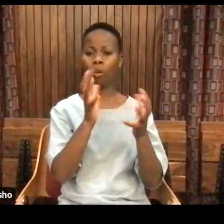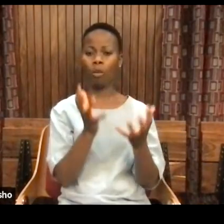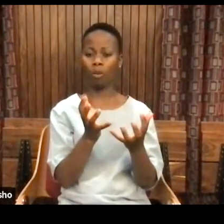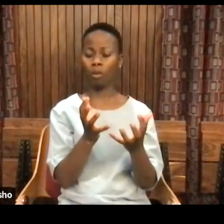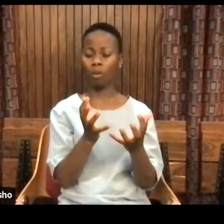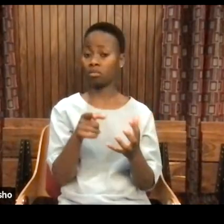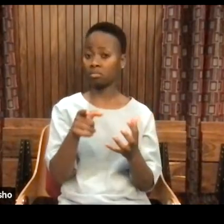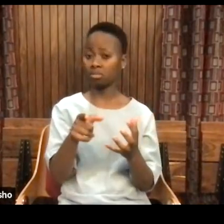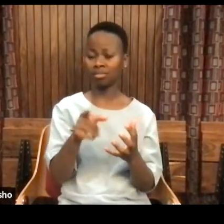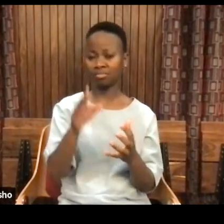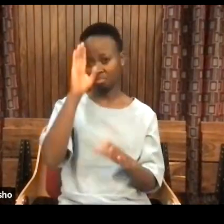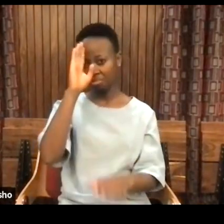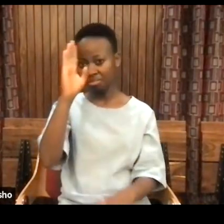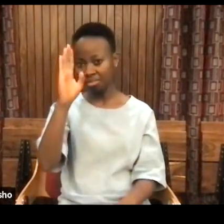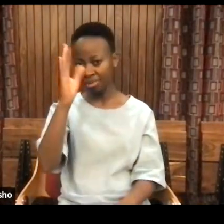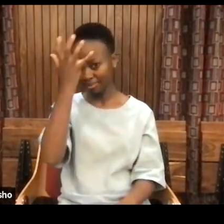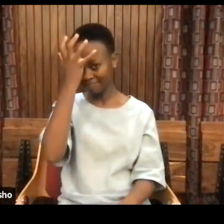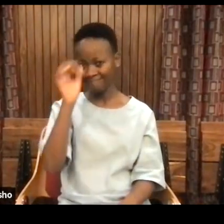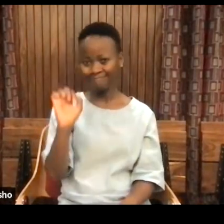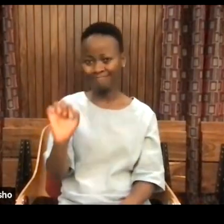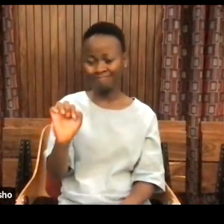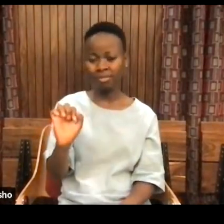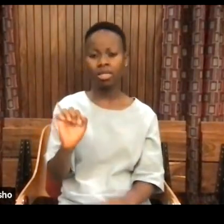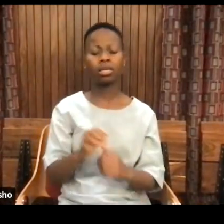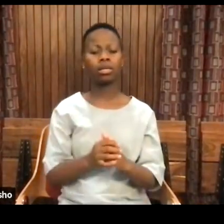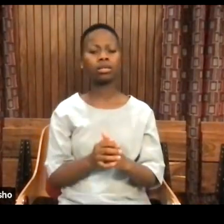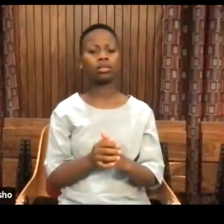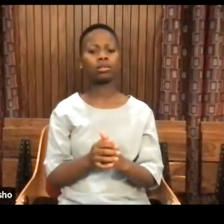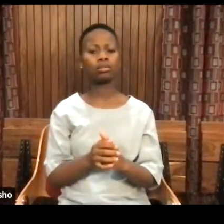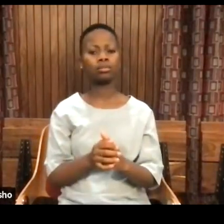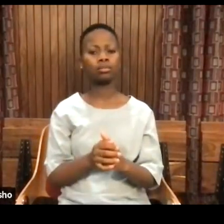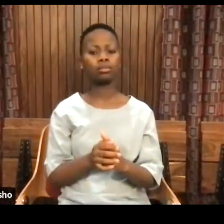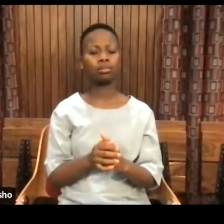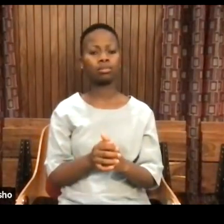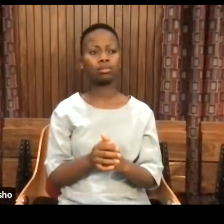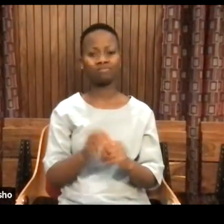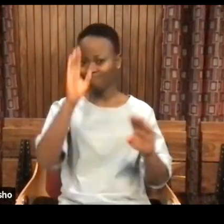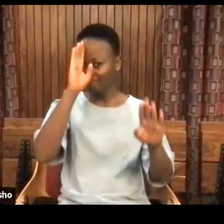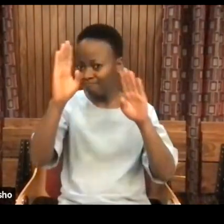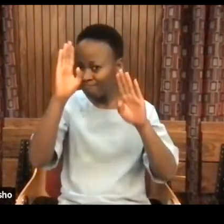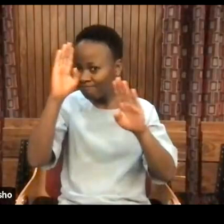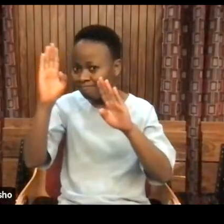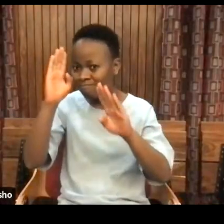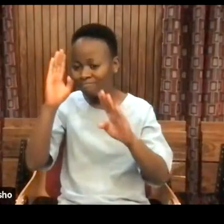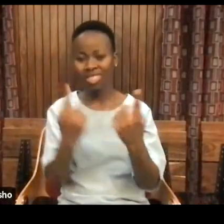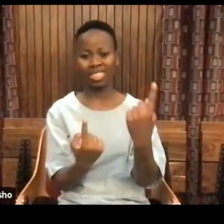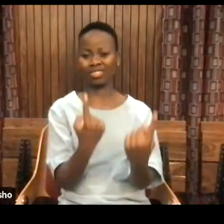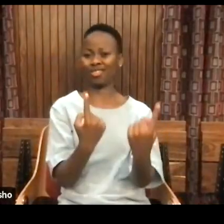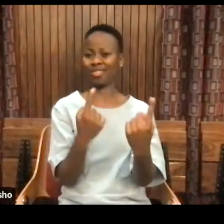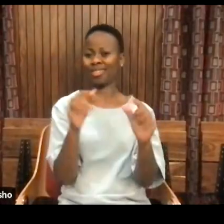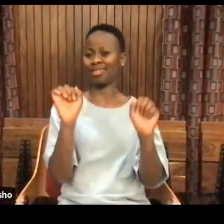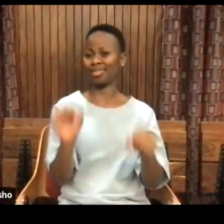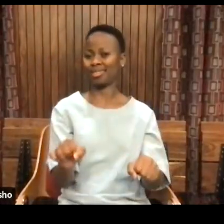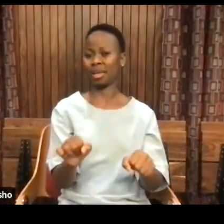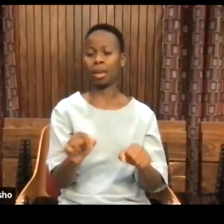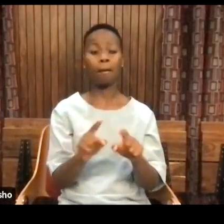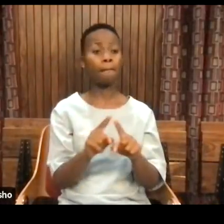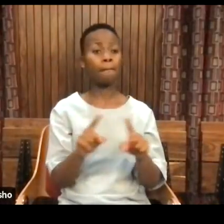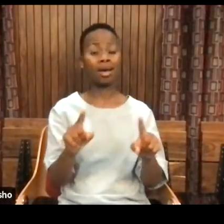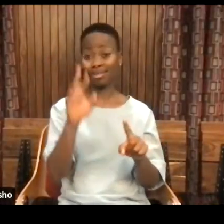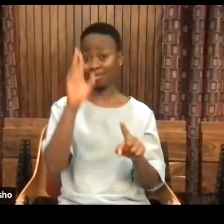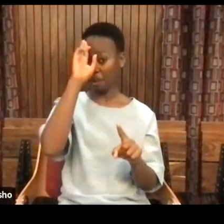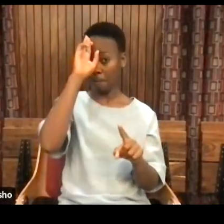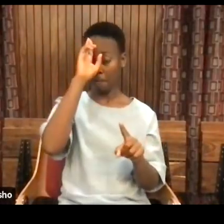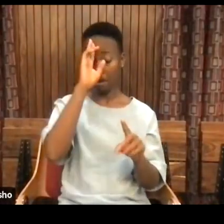alaykum. These are terms where we greet one another, but it's not peace as in the